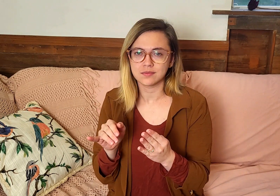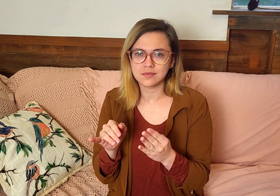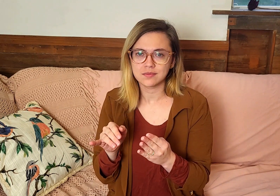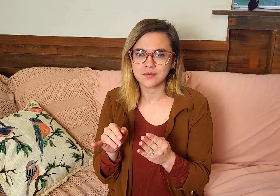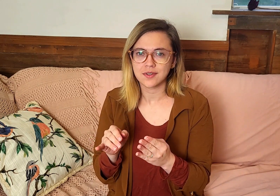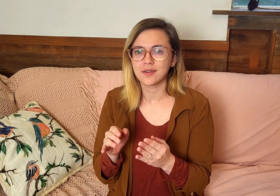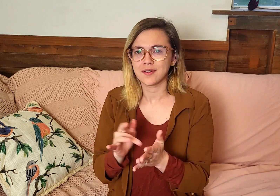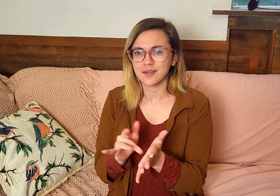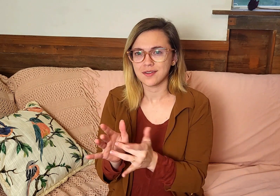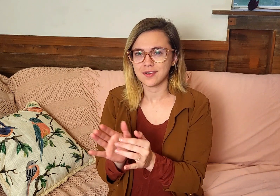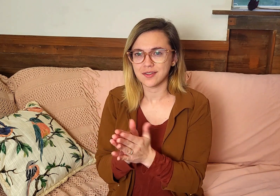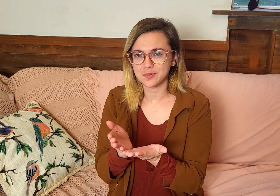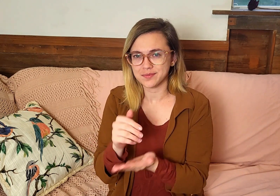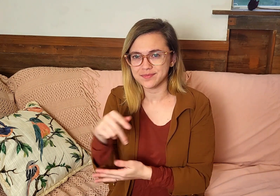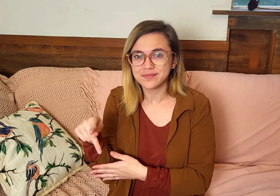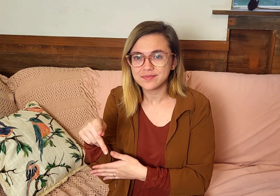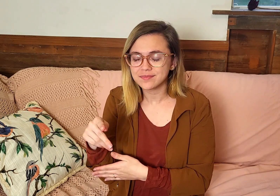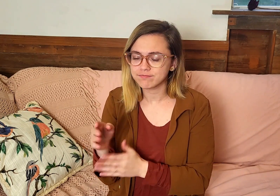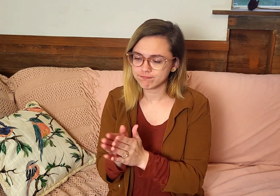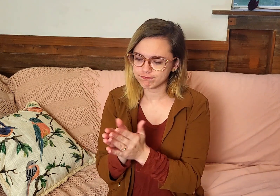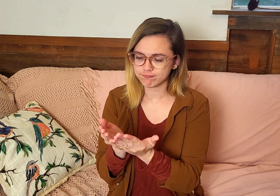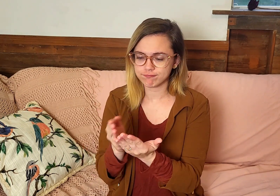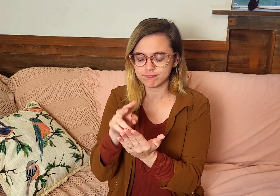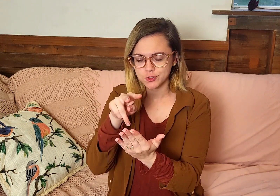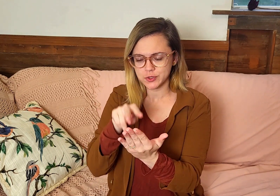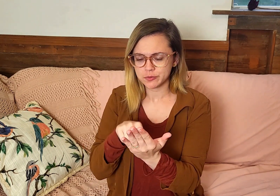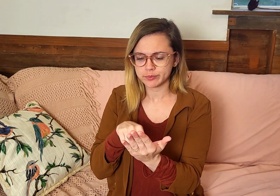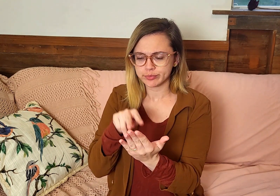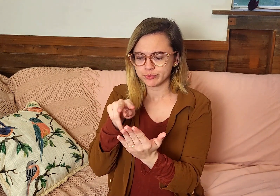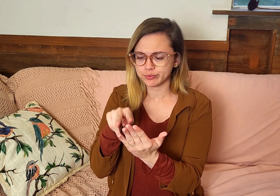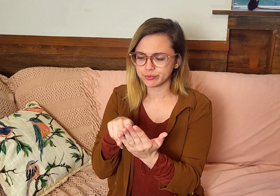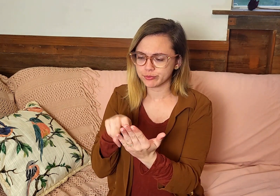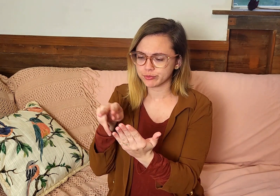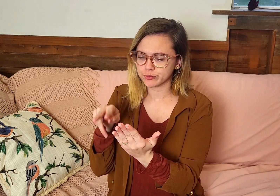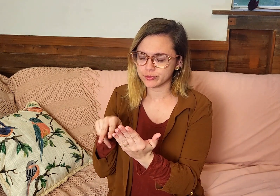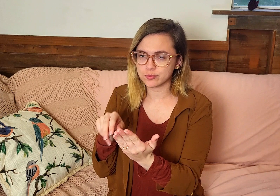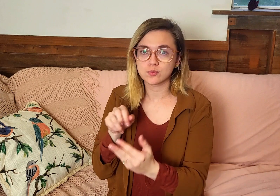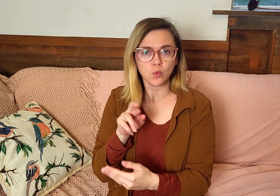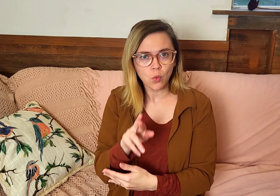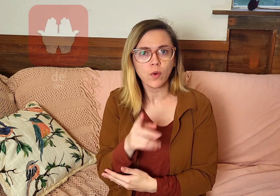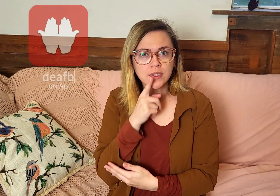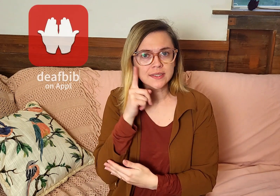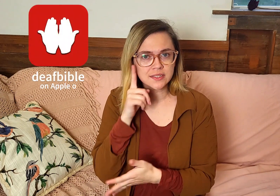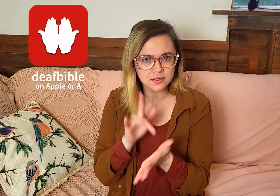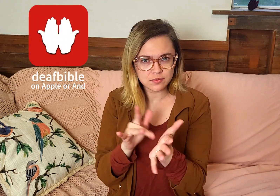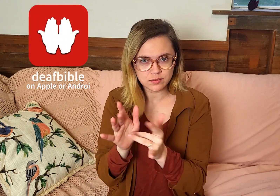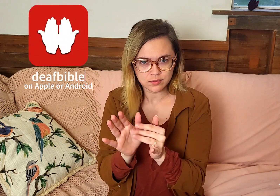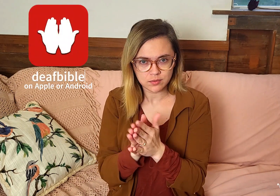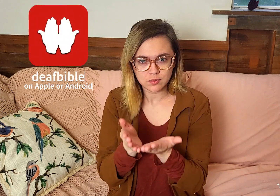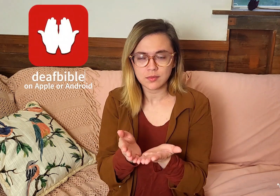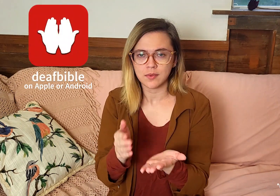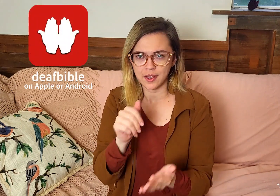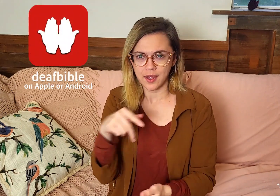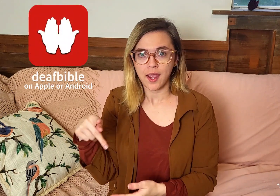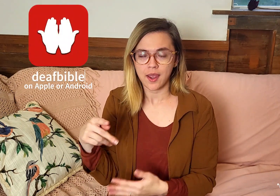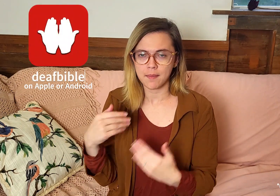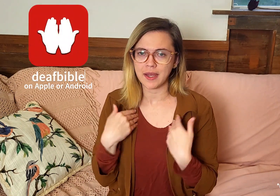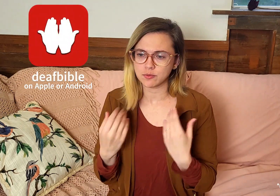your Bible app and just read through it. Read through the different plans. Or the Deaf Bible app where they